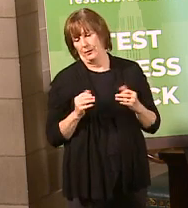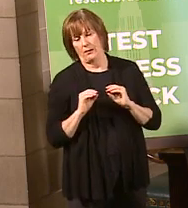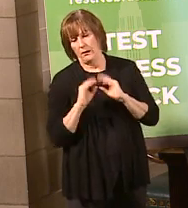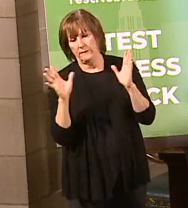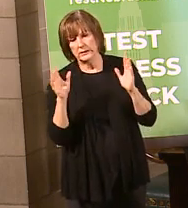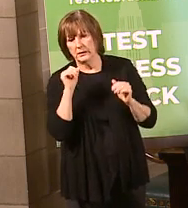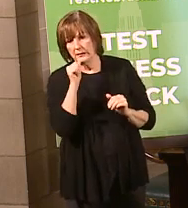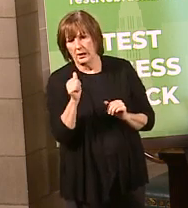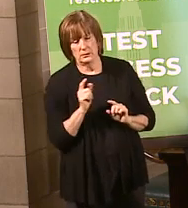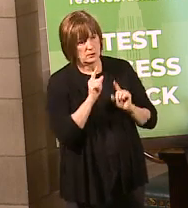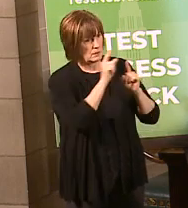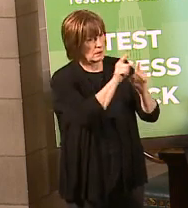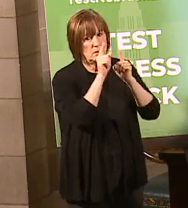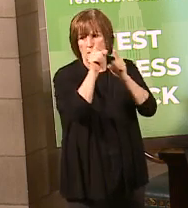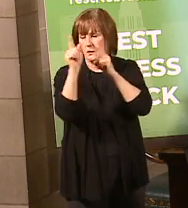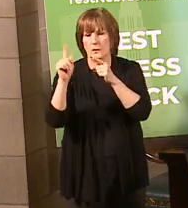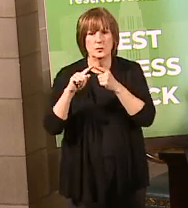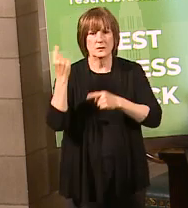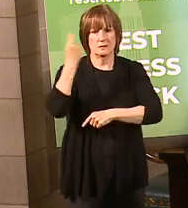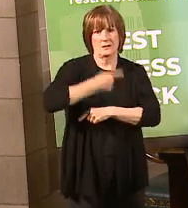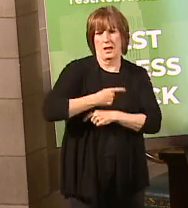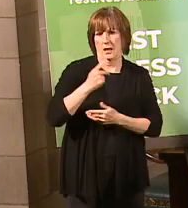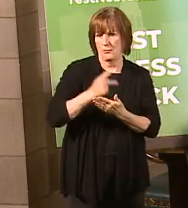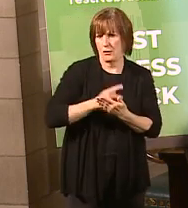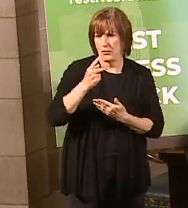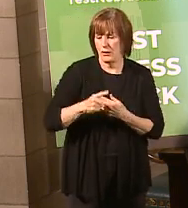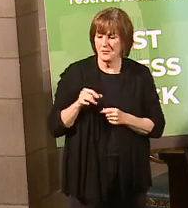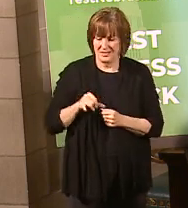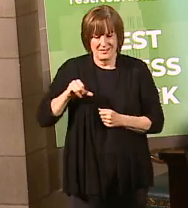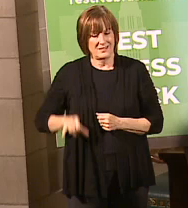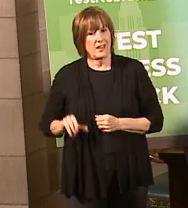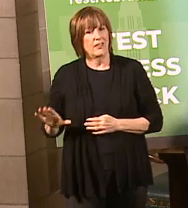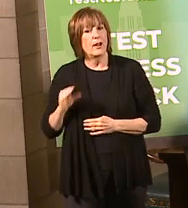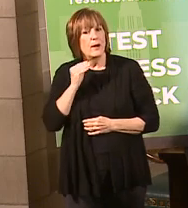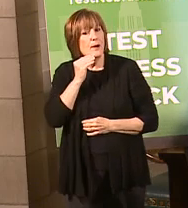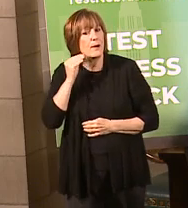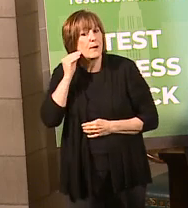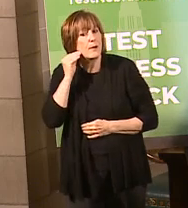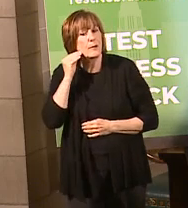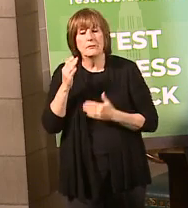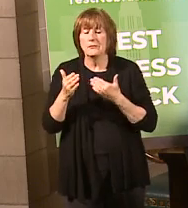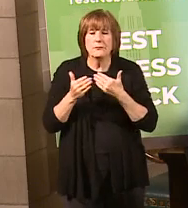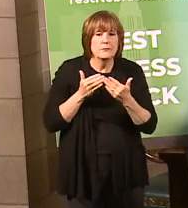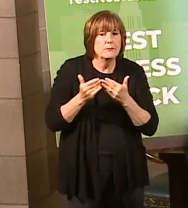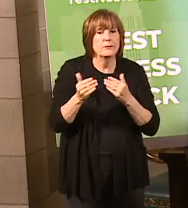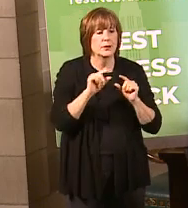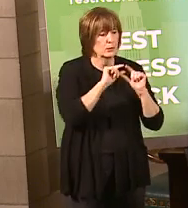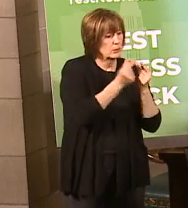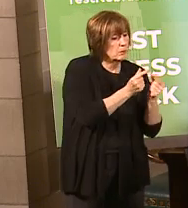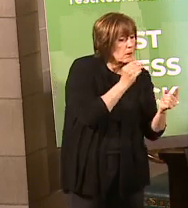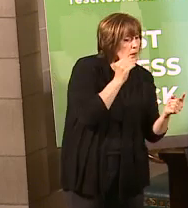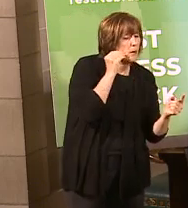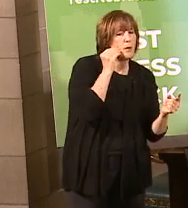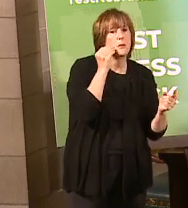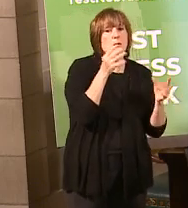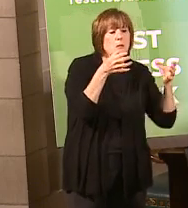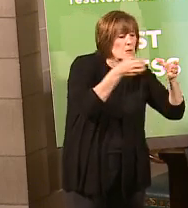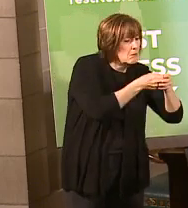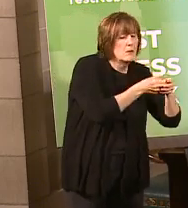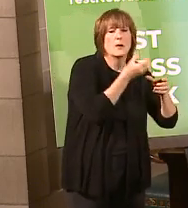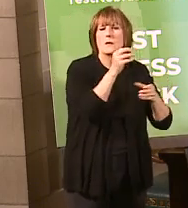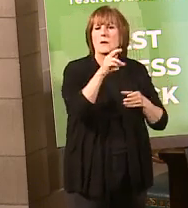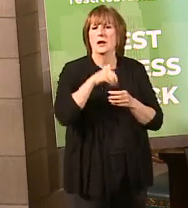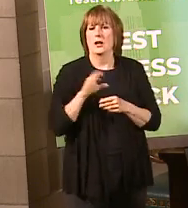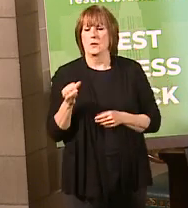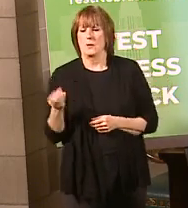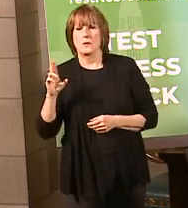folks go out and attend day programs and so they're staying in their residence, whether that's in their group congregate care or